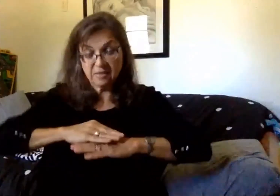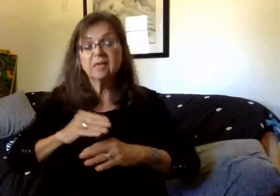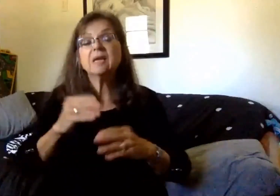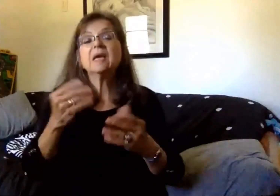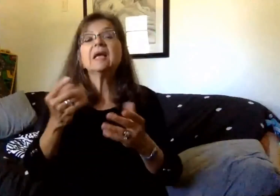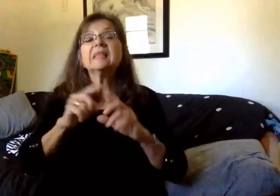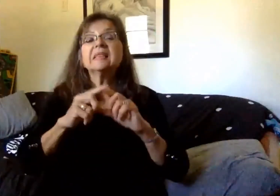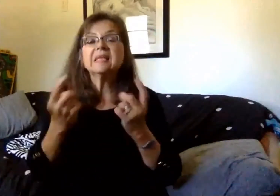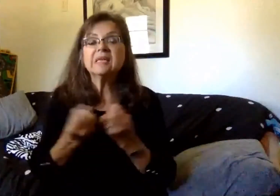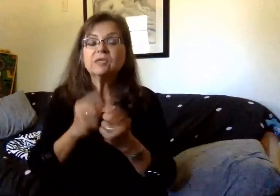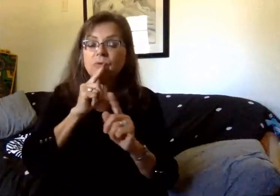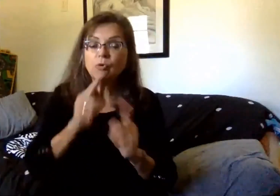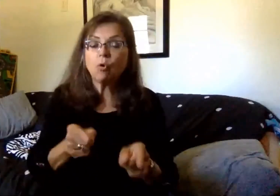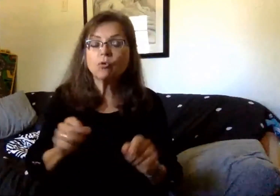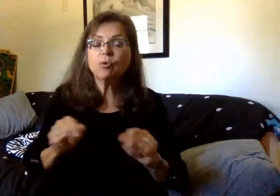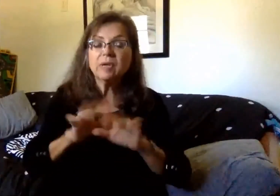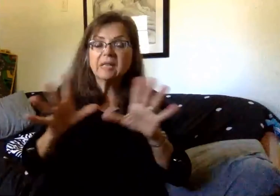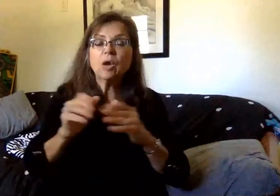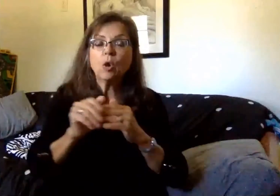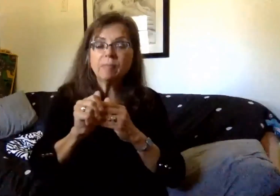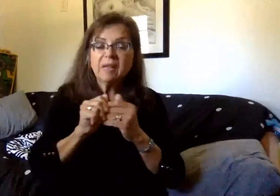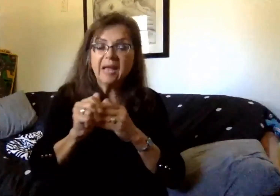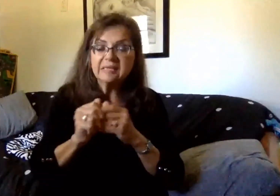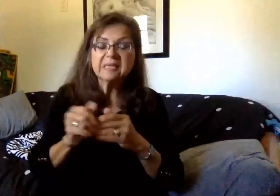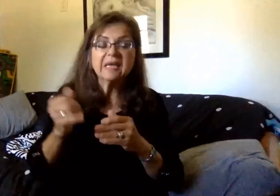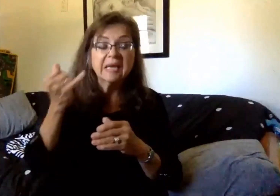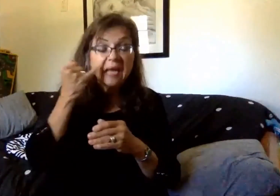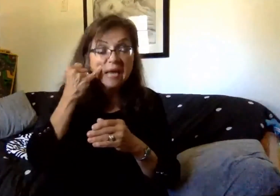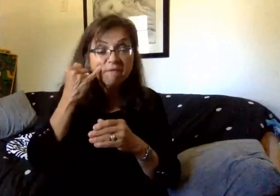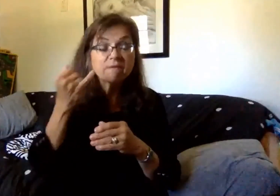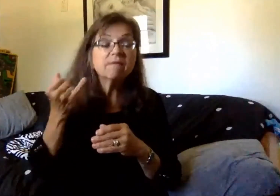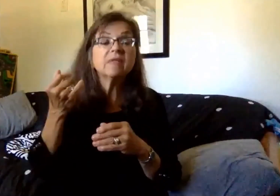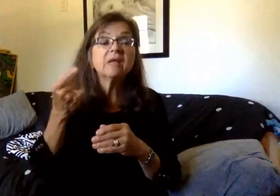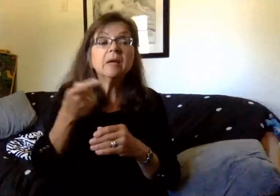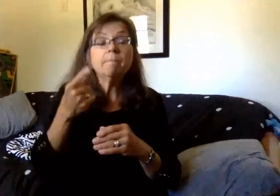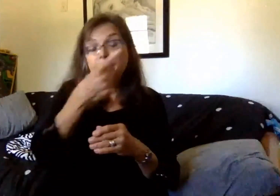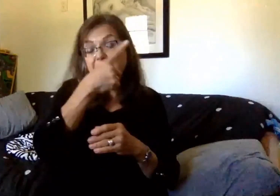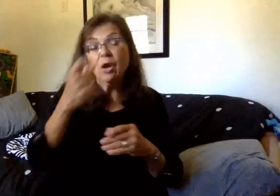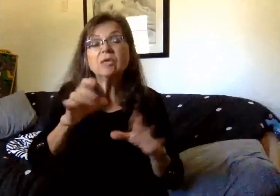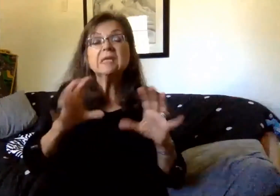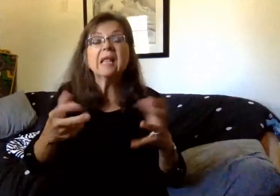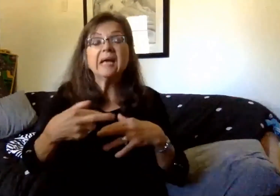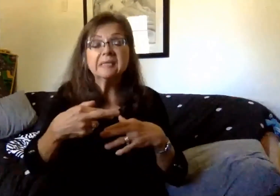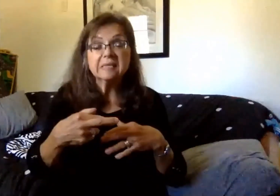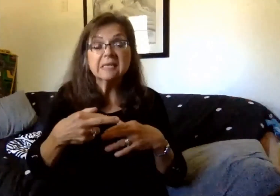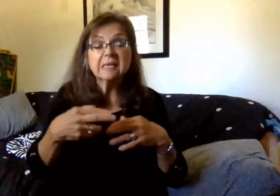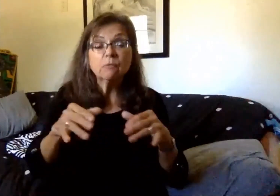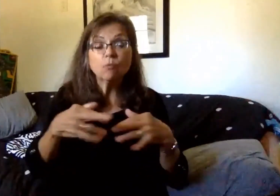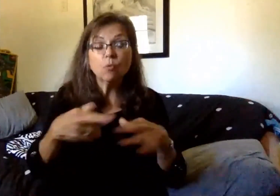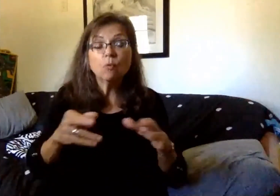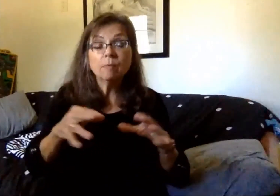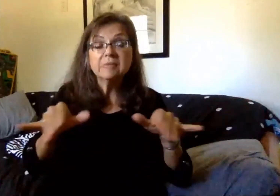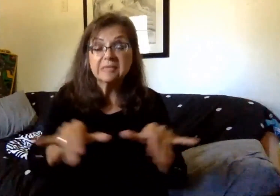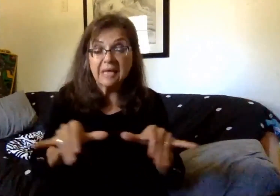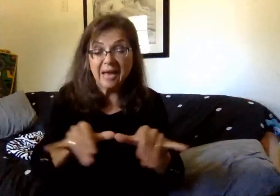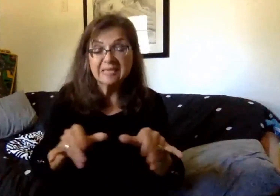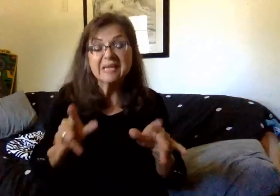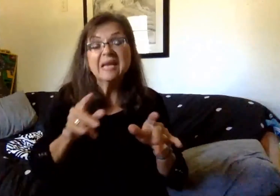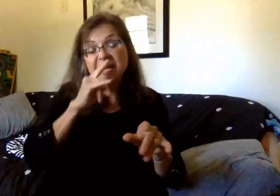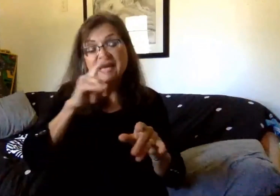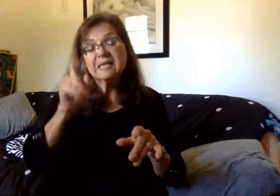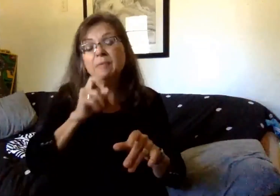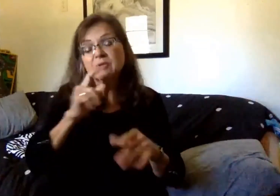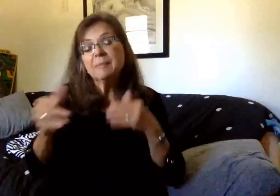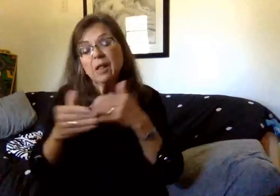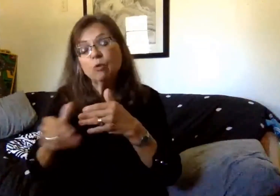clear plastic barriers for use if it is determined that an enrolled class size requires desks closer than six feet and barriers